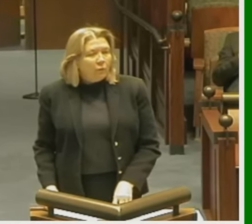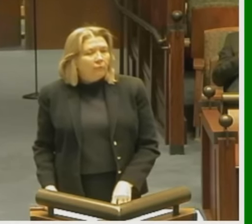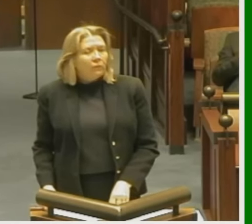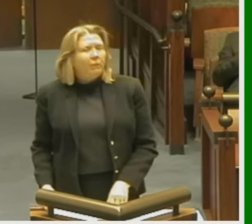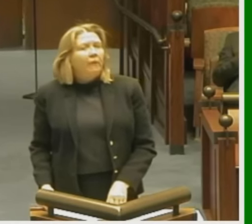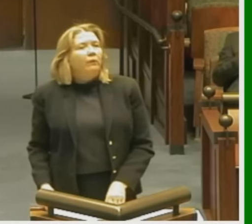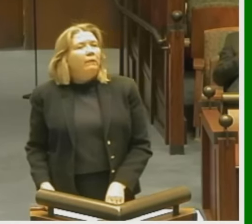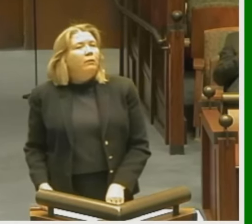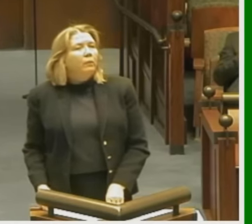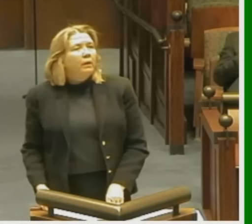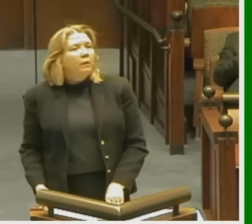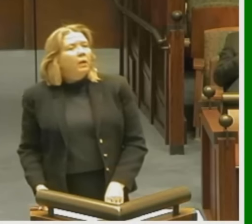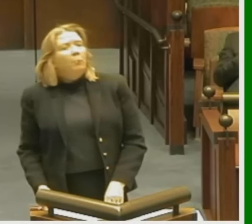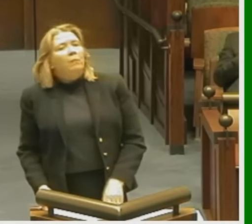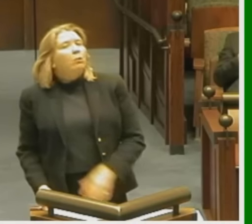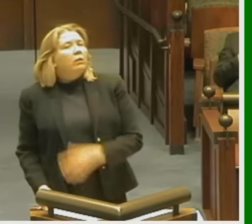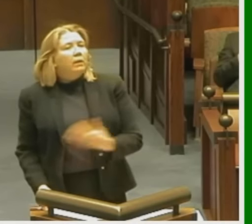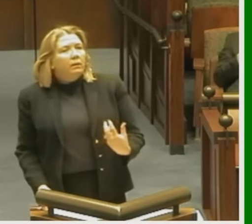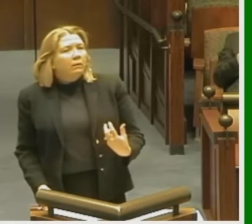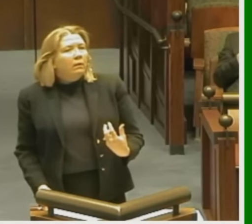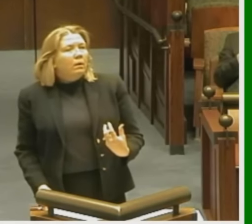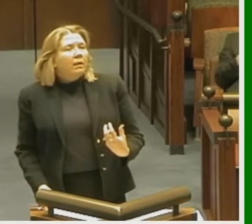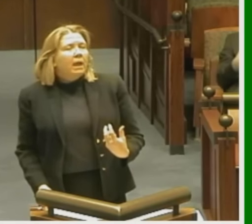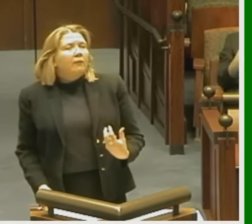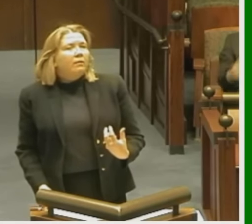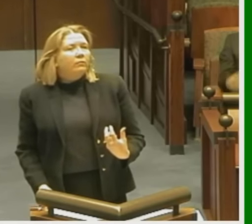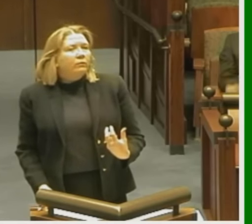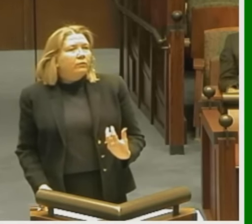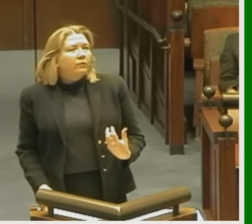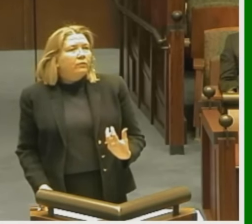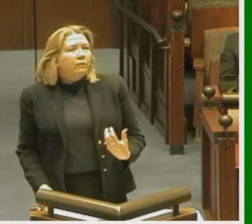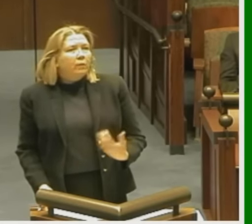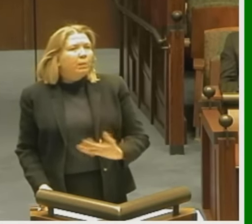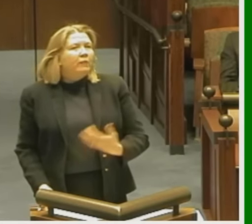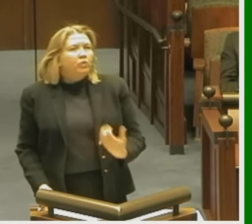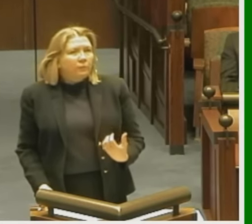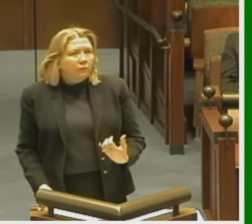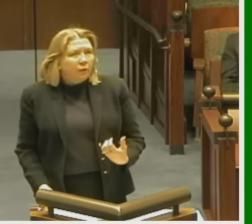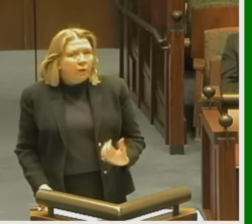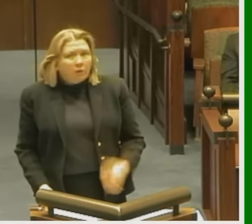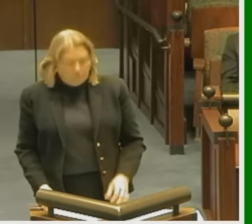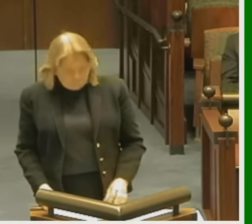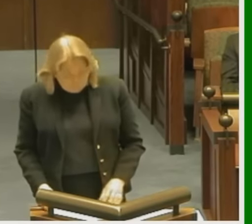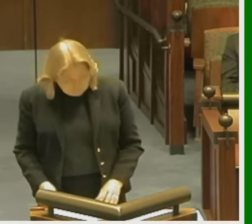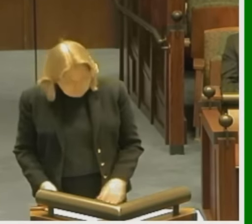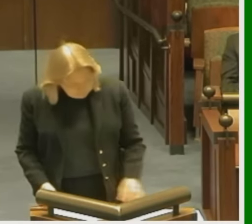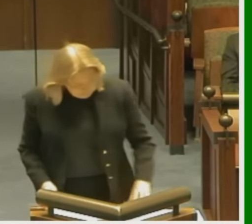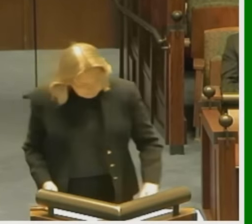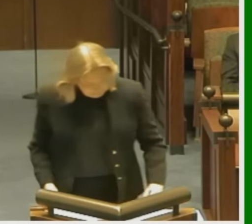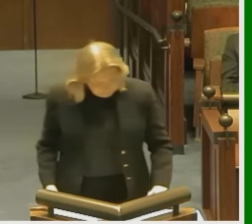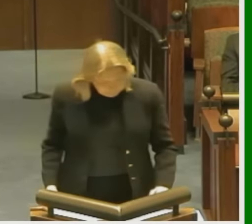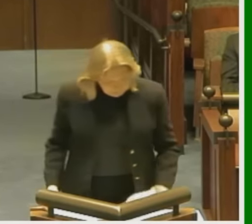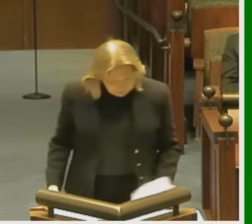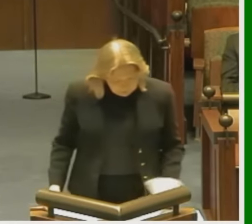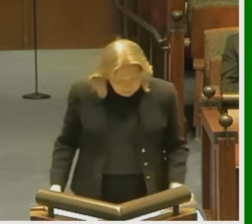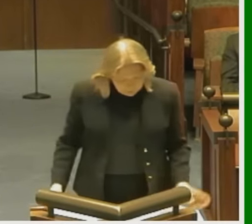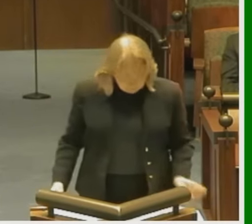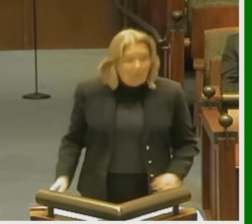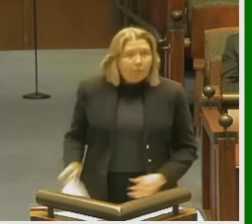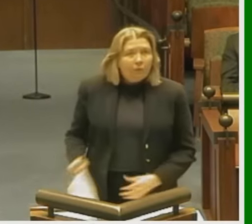two, have somehow diluted it by pulling in a canon of construction that pensions are to be liberally construed. Second,